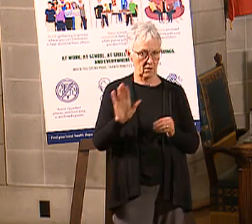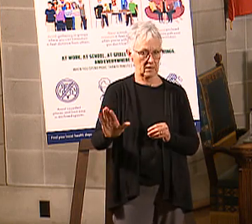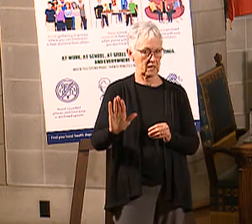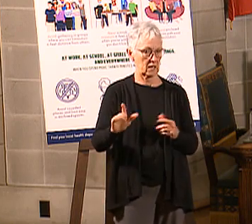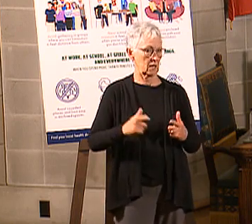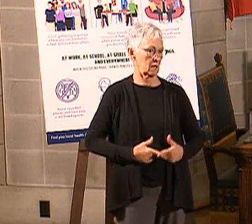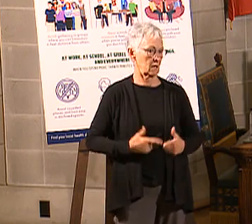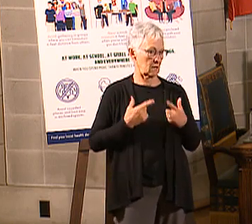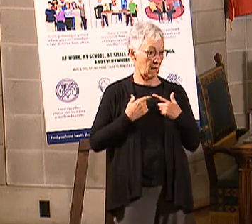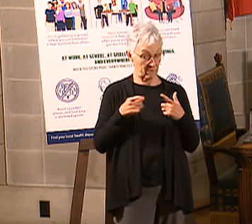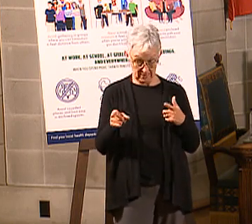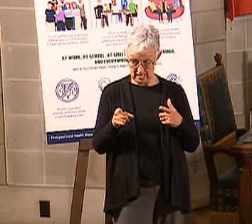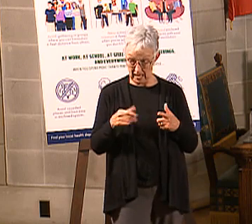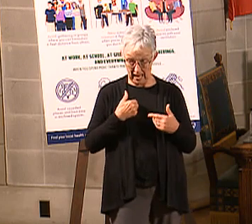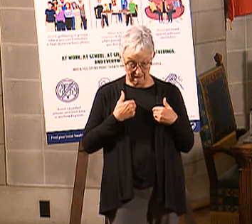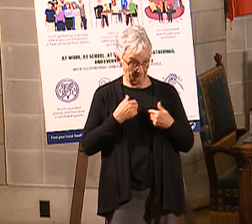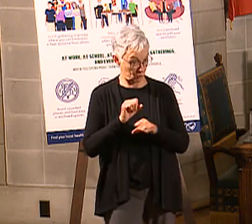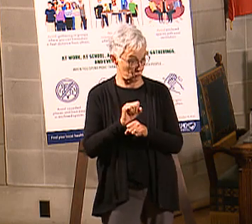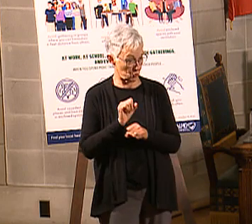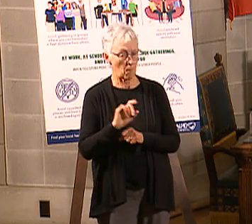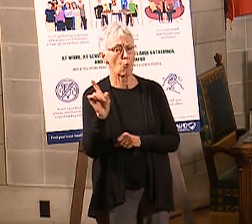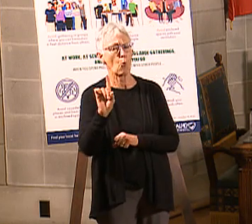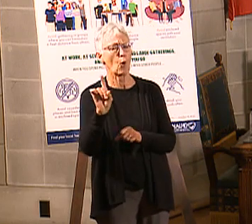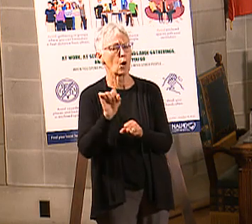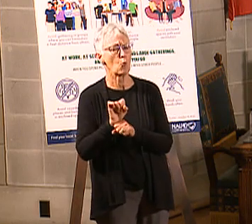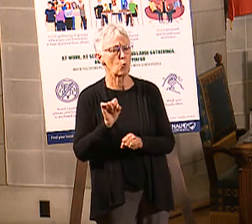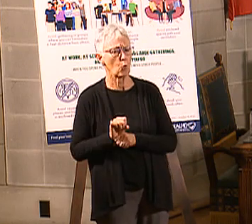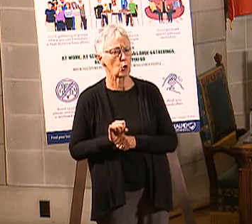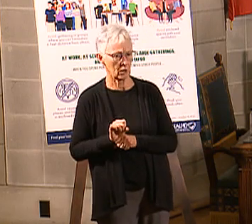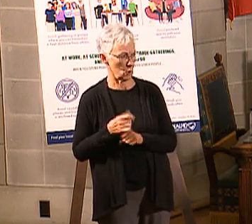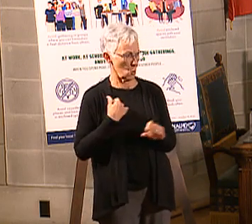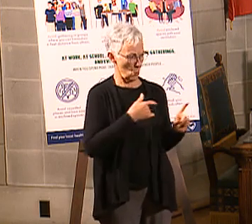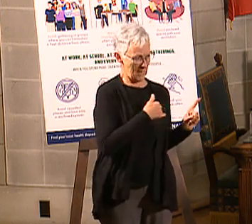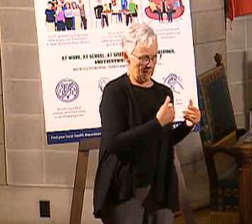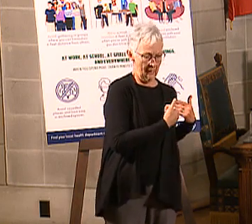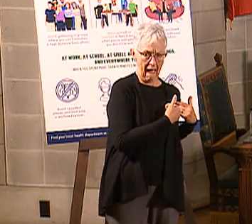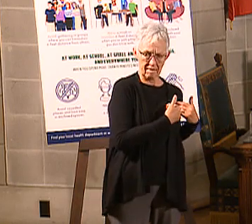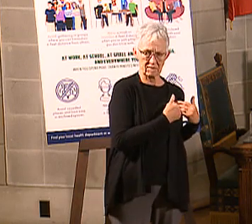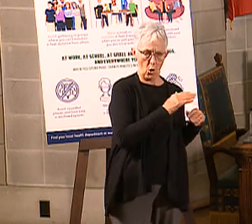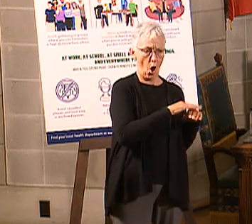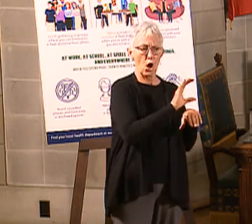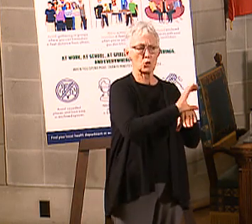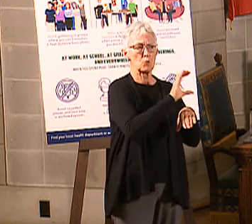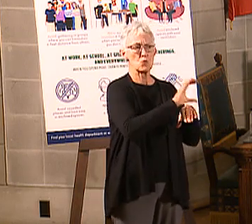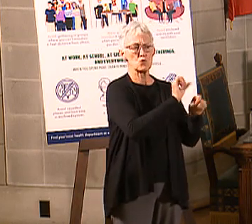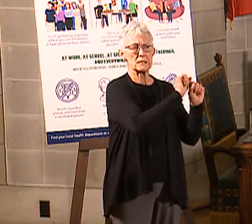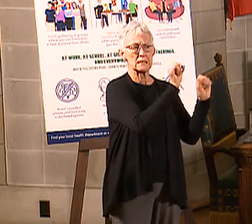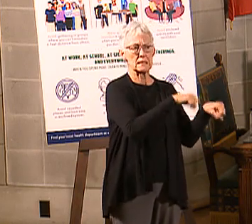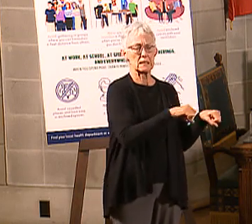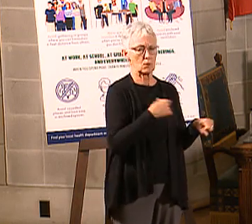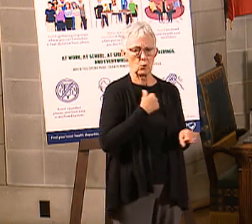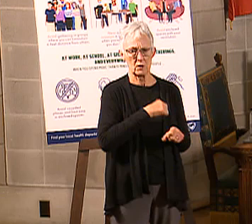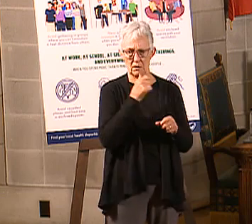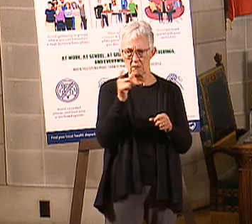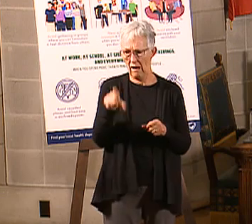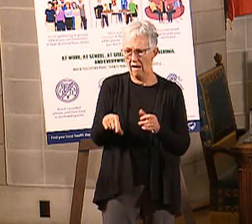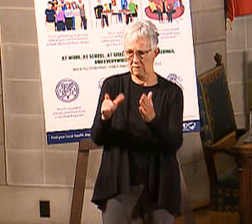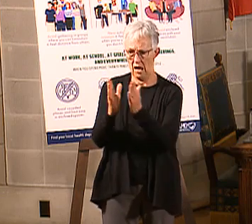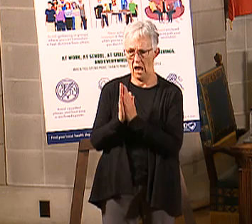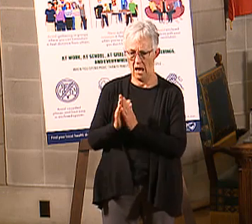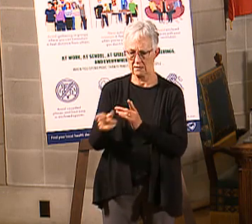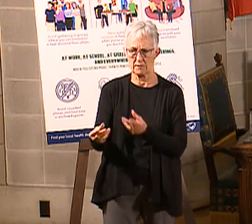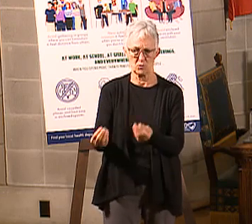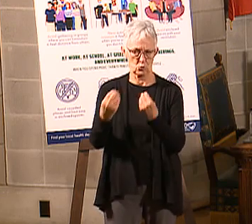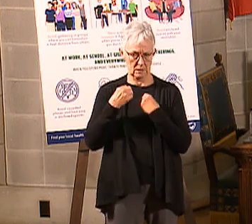employed? Where are they working? We may very well have that information. If we have it, we're certainly not going to ask people to provide the information again.